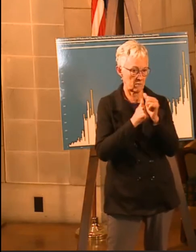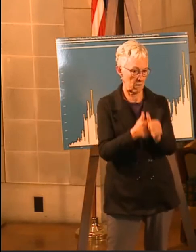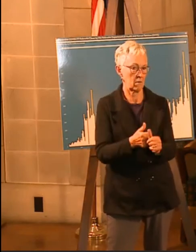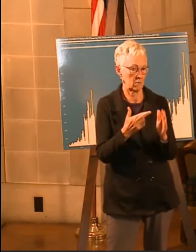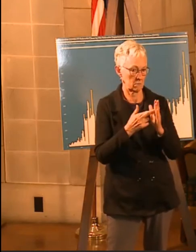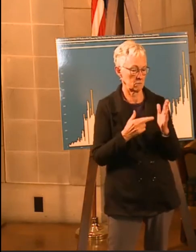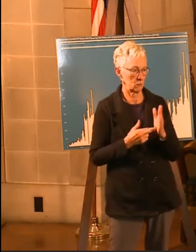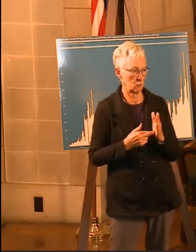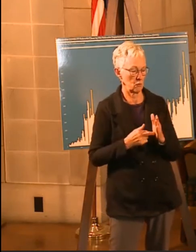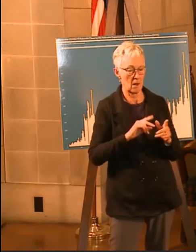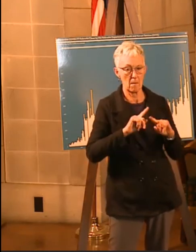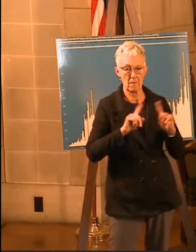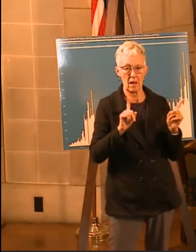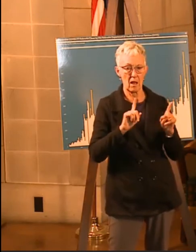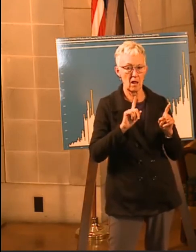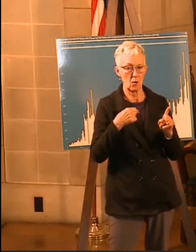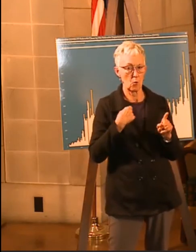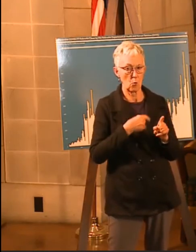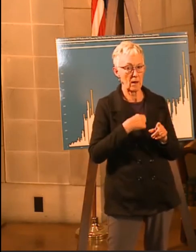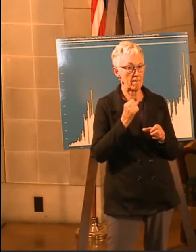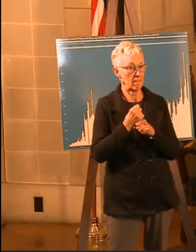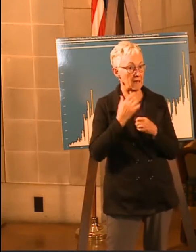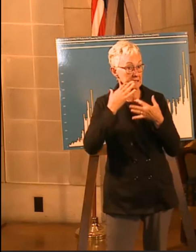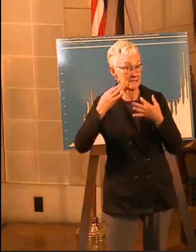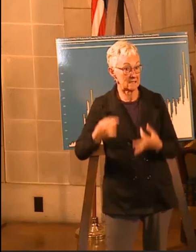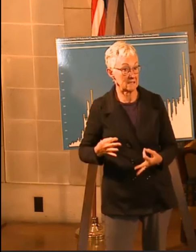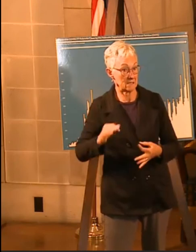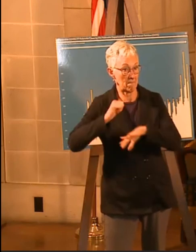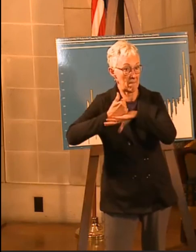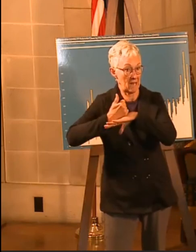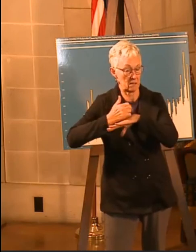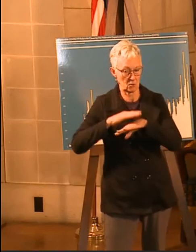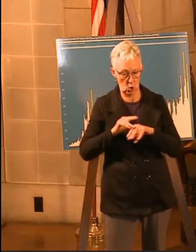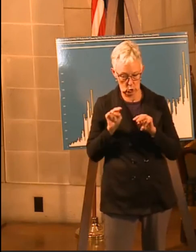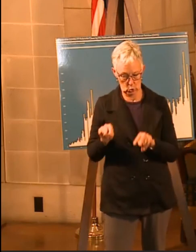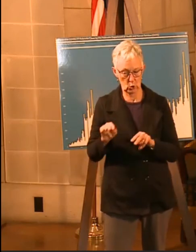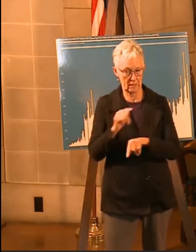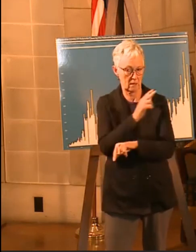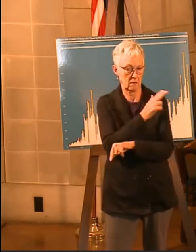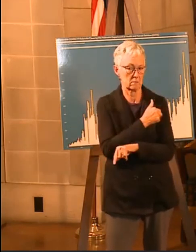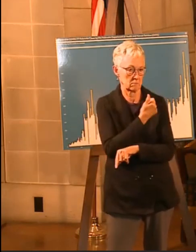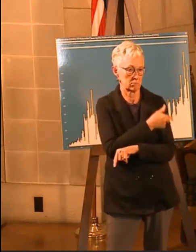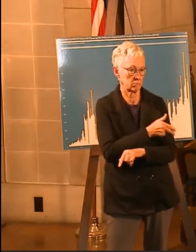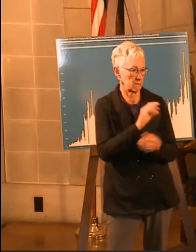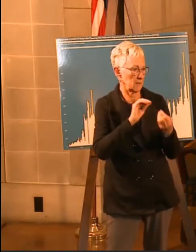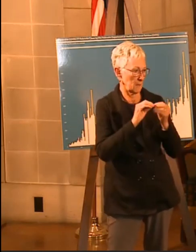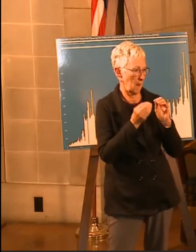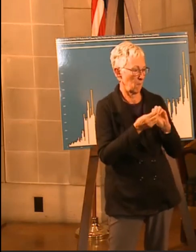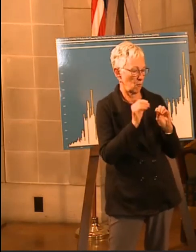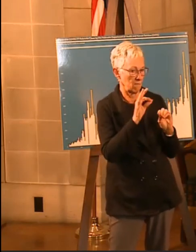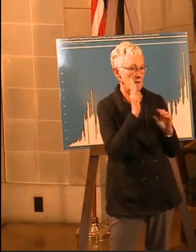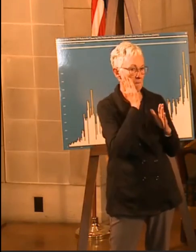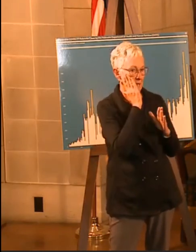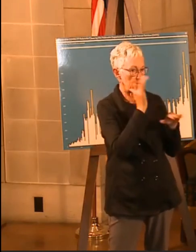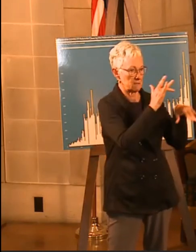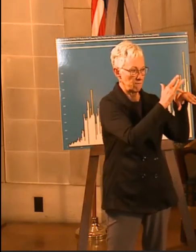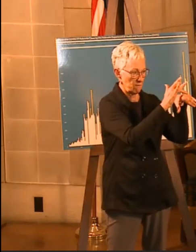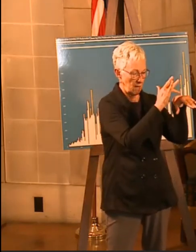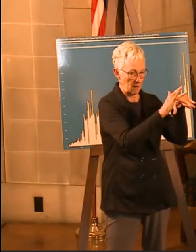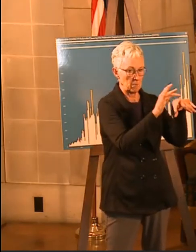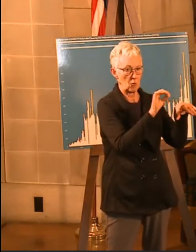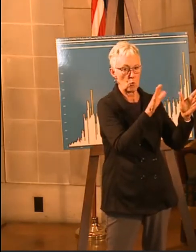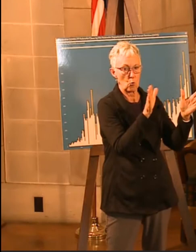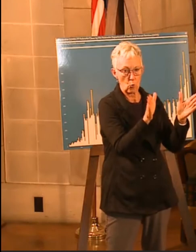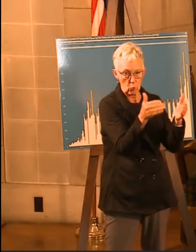the hospital capacity. When we're 40% higher than where we were before, granted, we're still under 10% of our overall hospital capacity